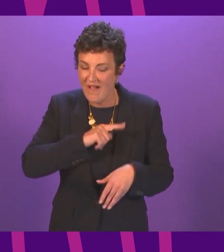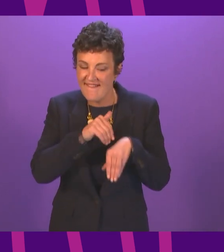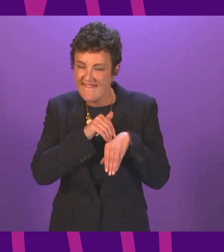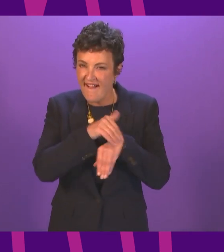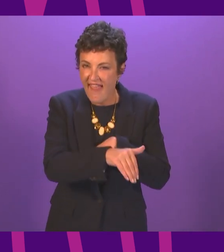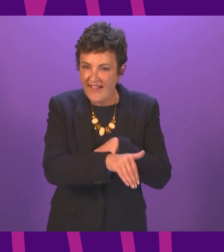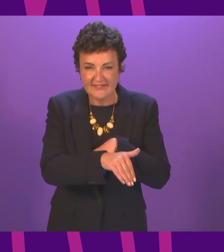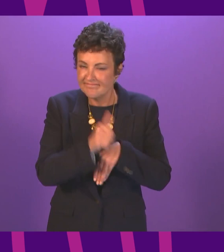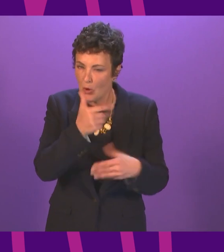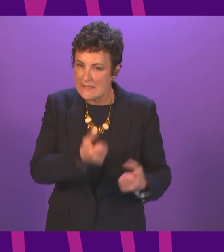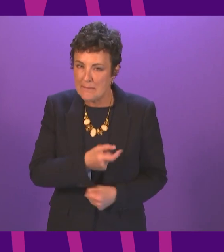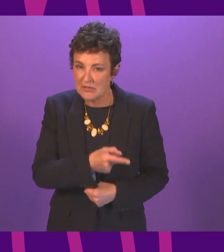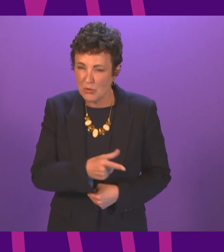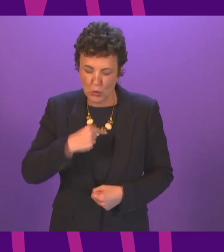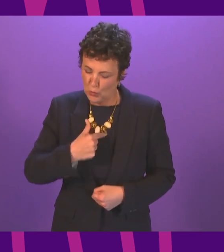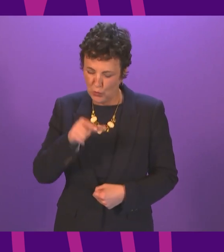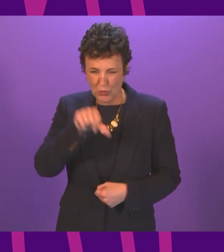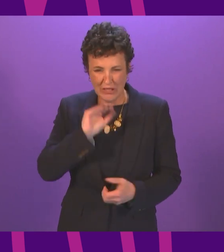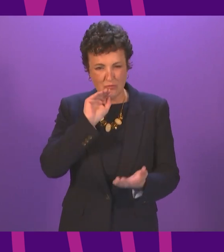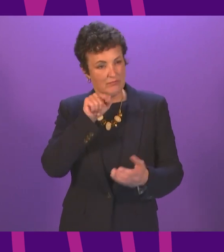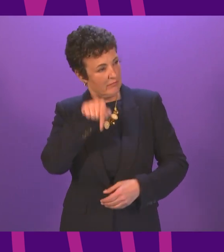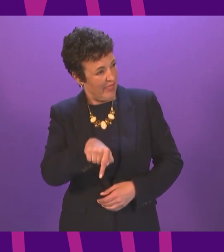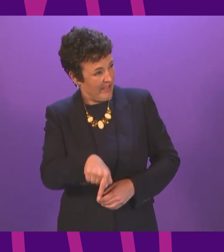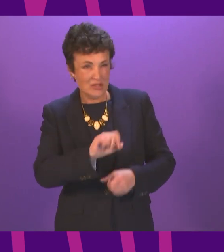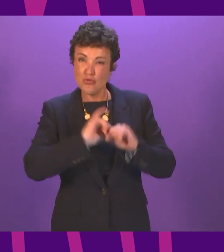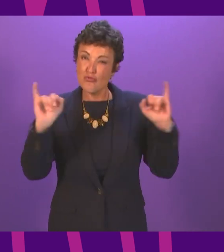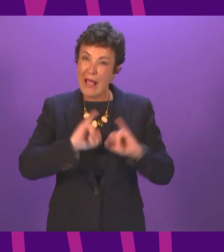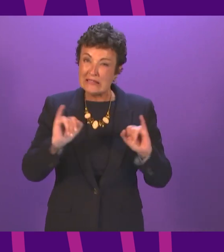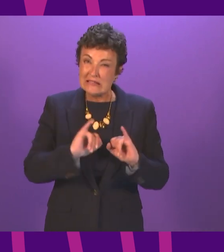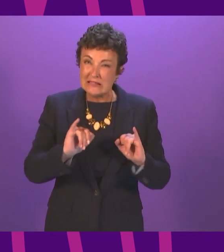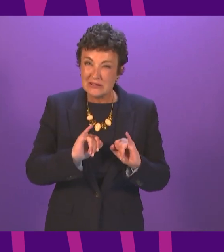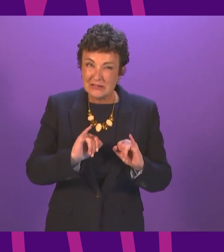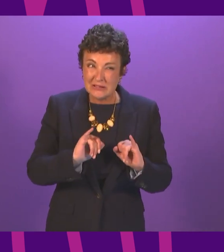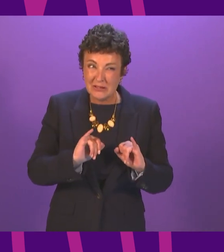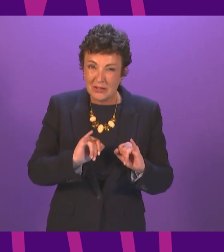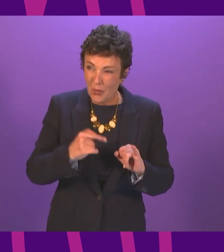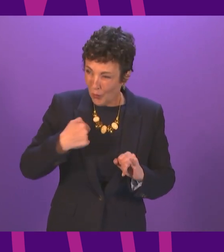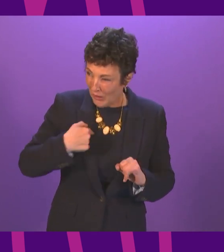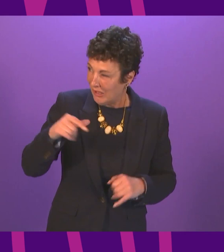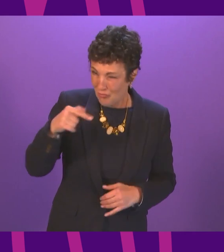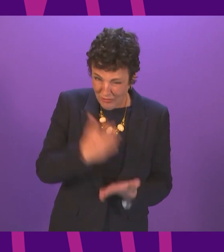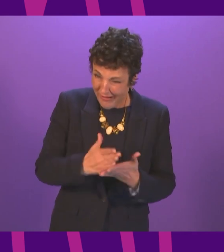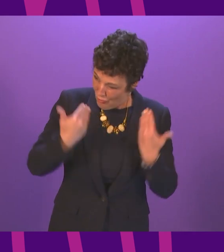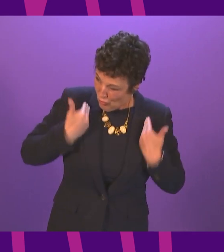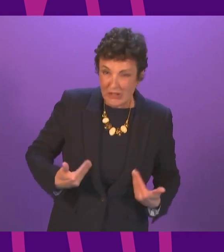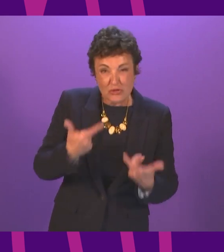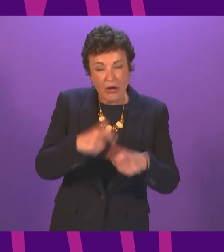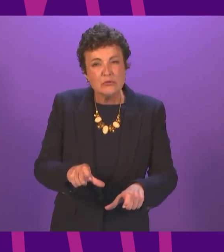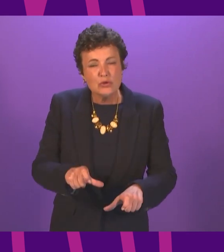came into this crisis far weaker more vulnerable than one of the richest countries on earth should have been